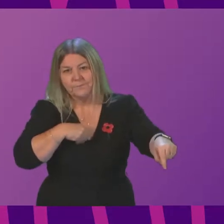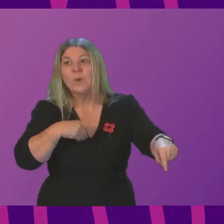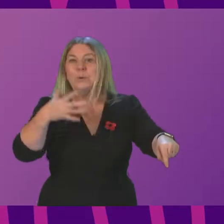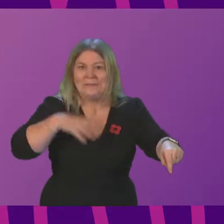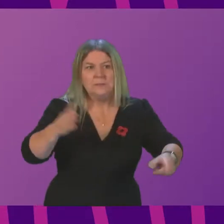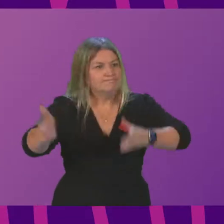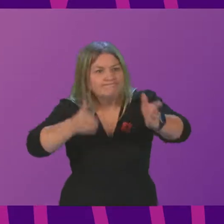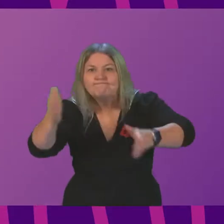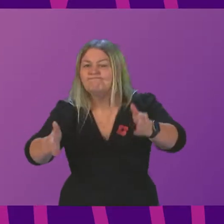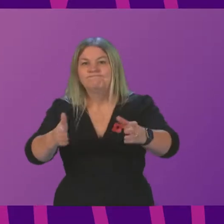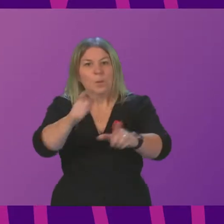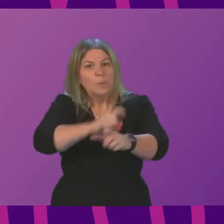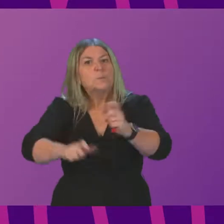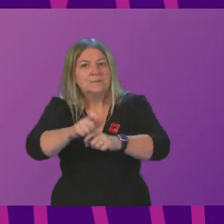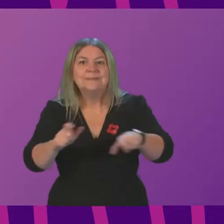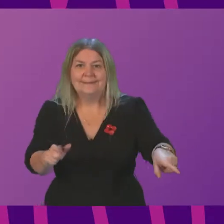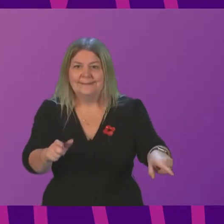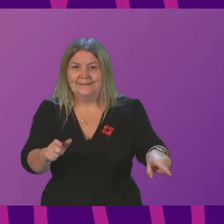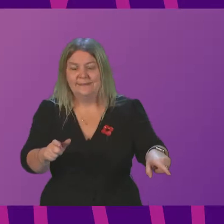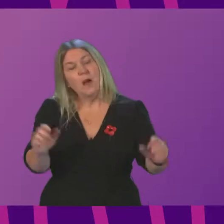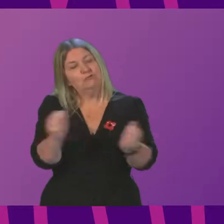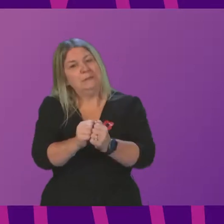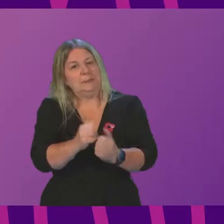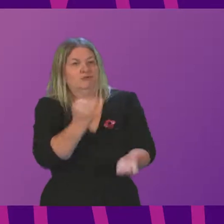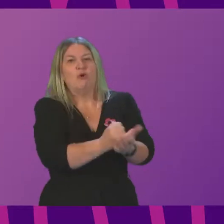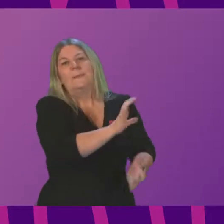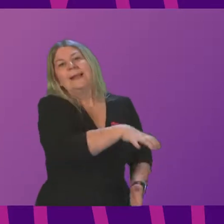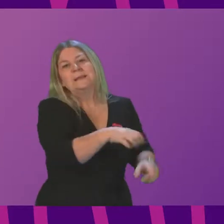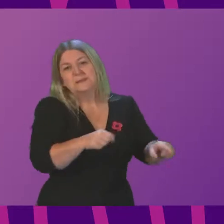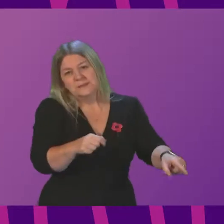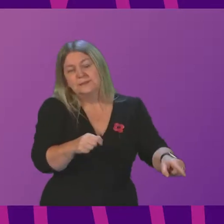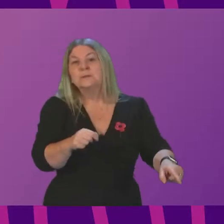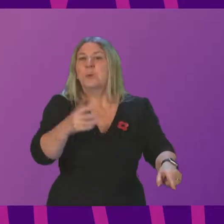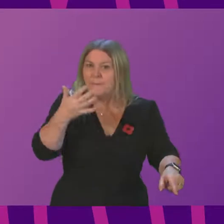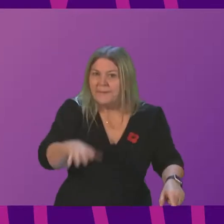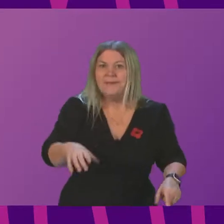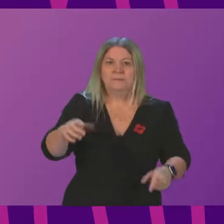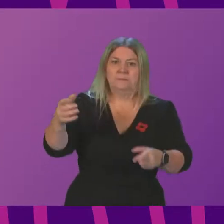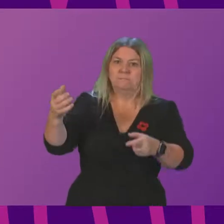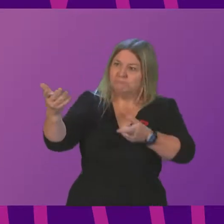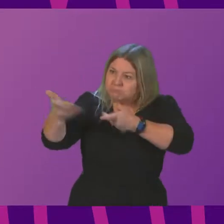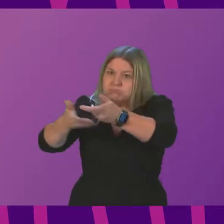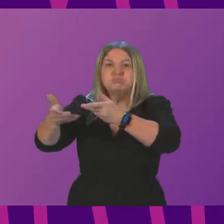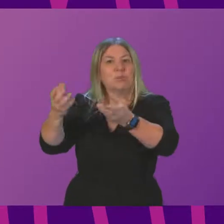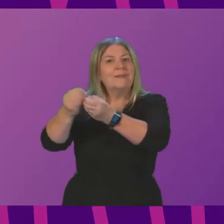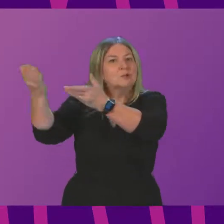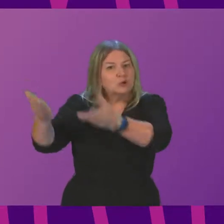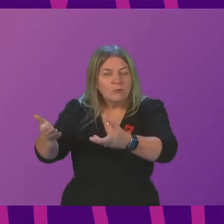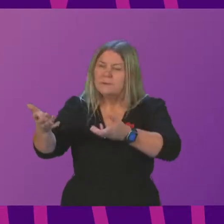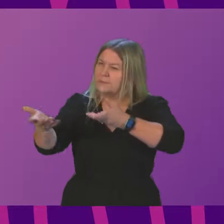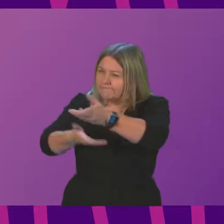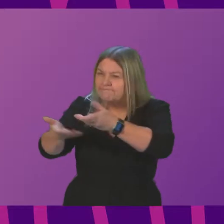not in the right place. So the government is intensely focused with the Scottish Ambulance Service on making sure that